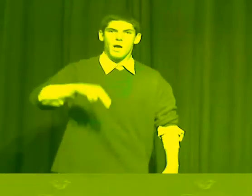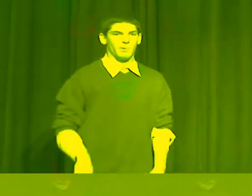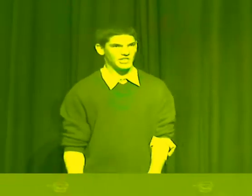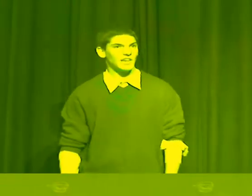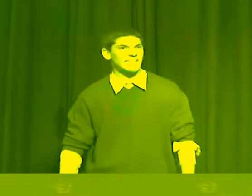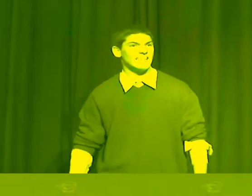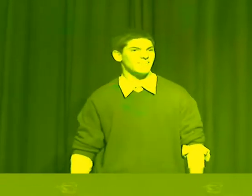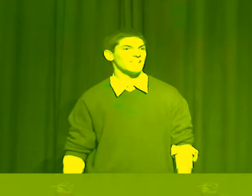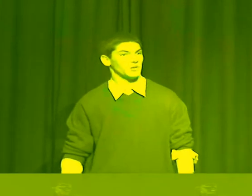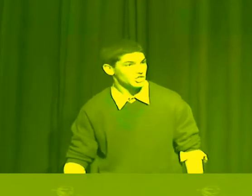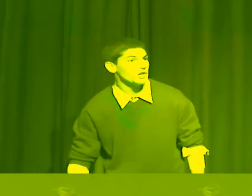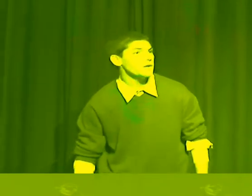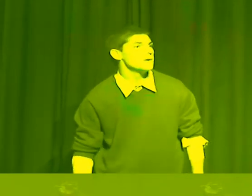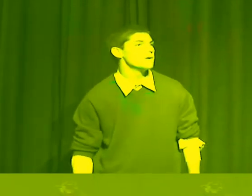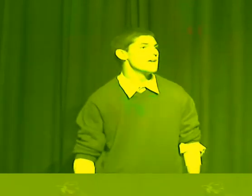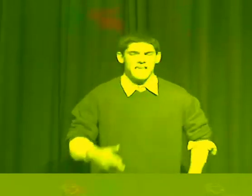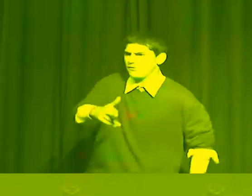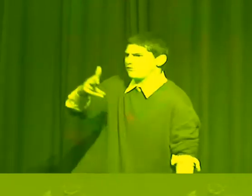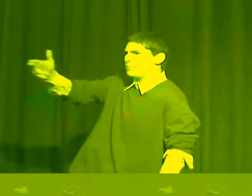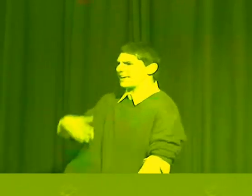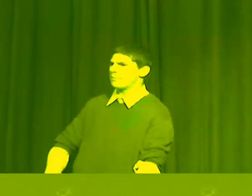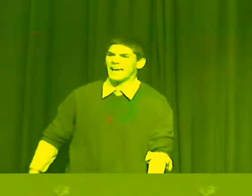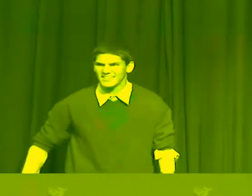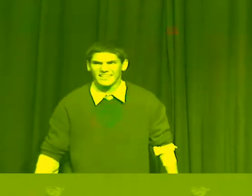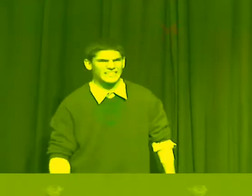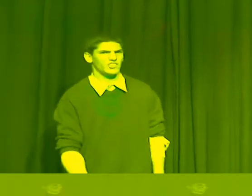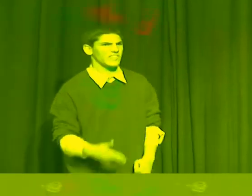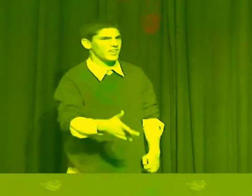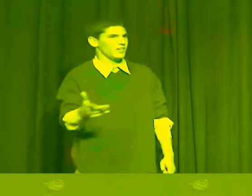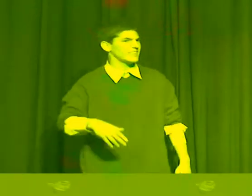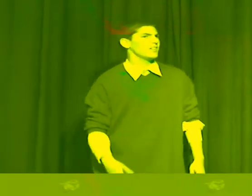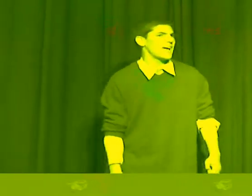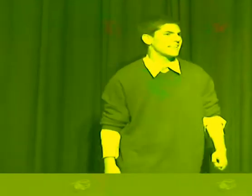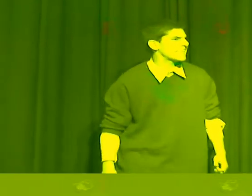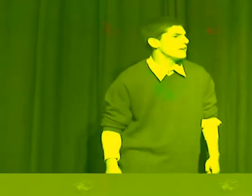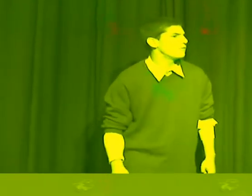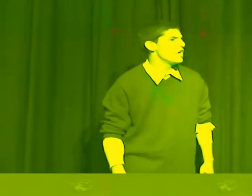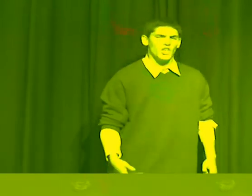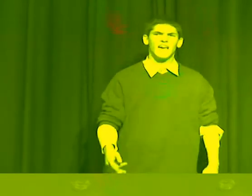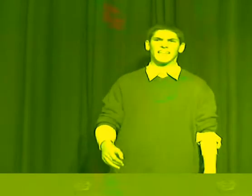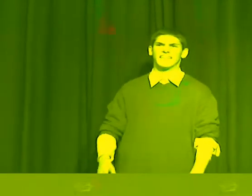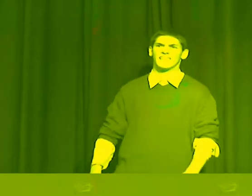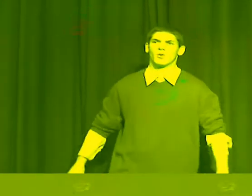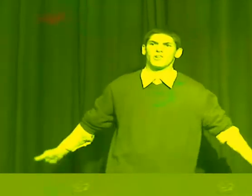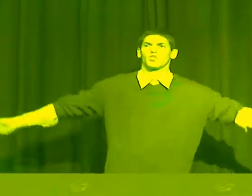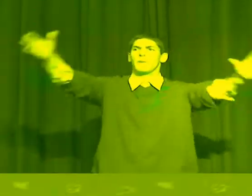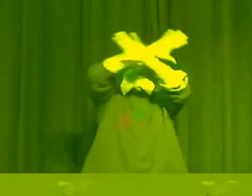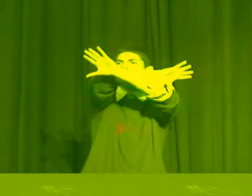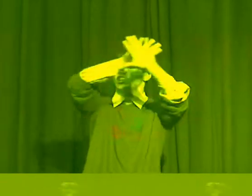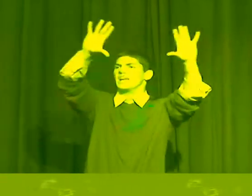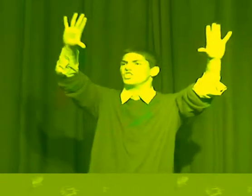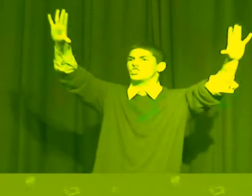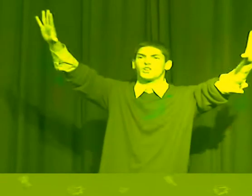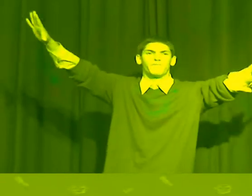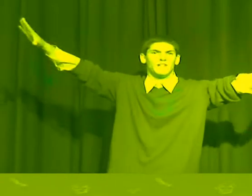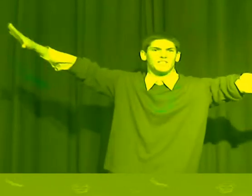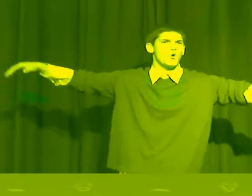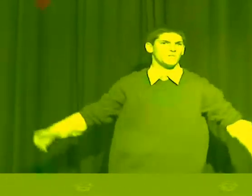But you're going to see things with sugar. Even if you make it past the concession stand, You're still not safe. You gotta sit down and watch a great big giant sugar filled coke